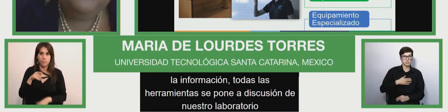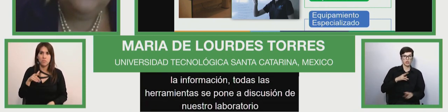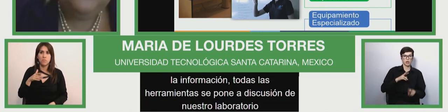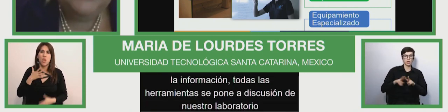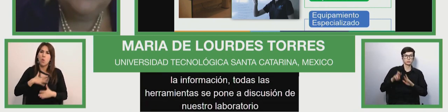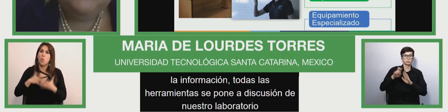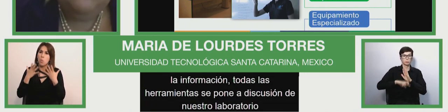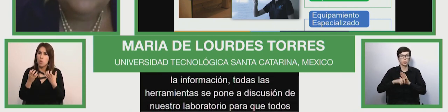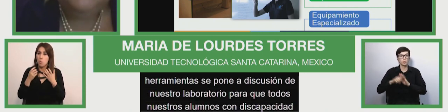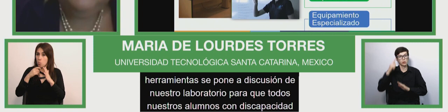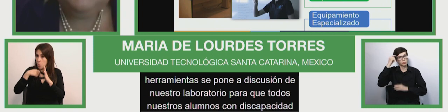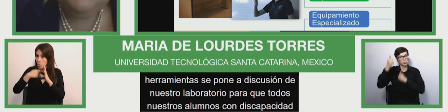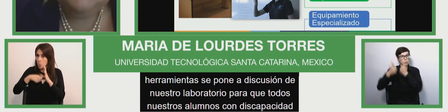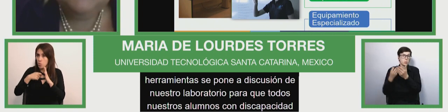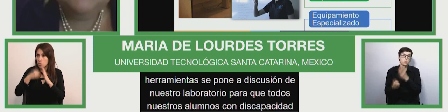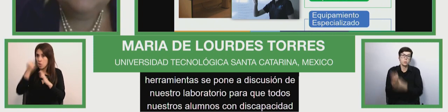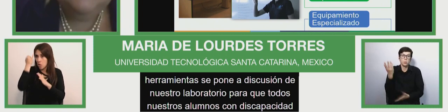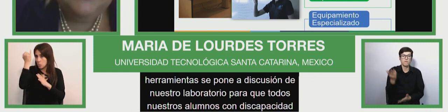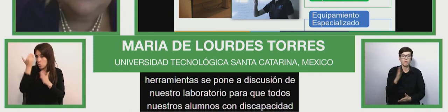available